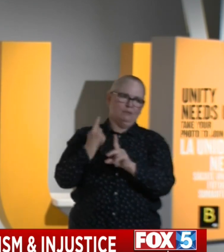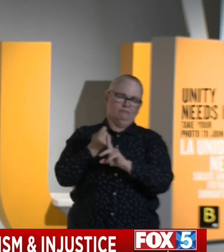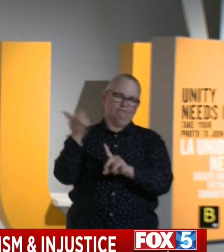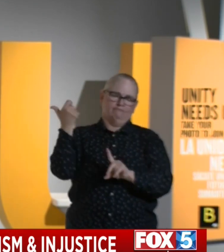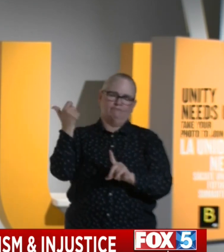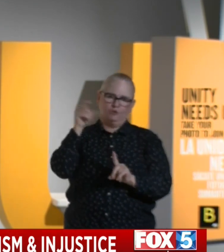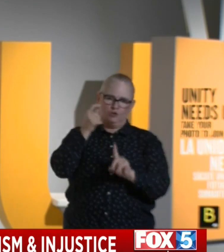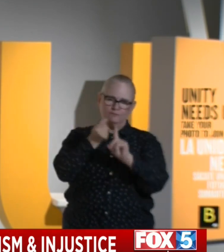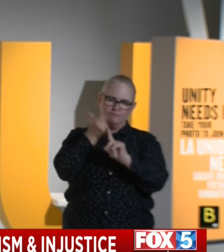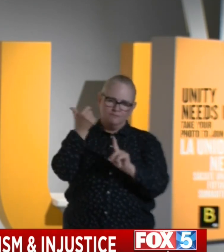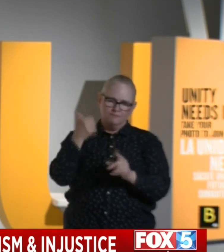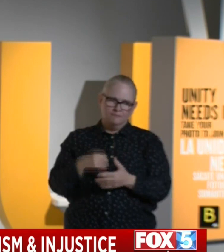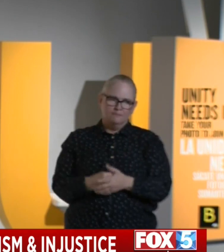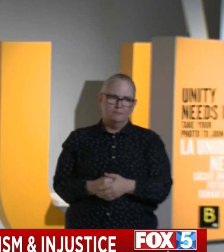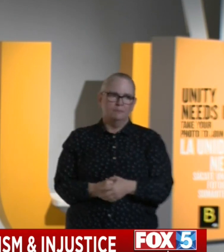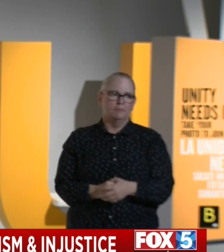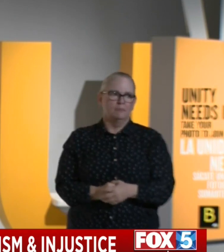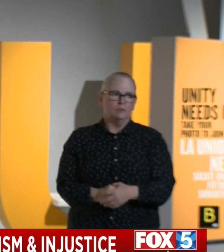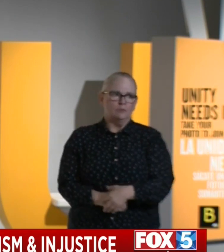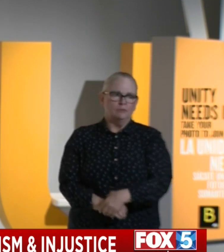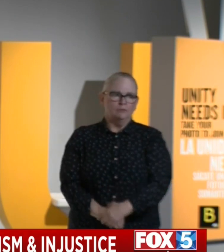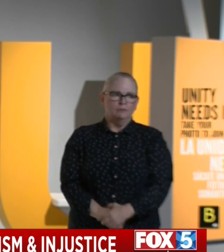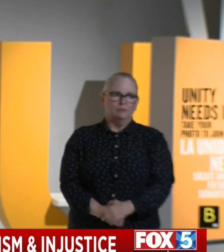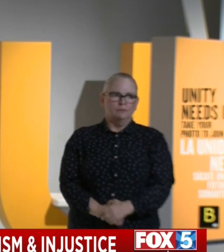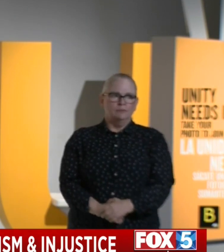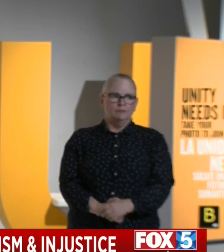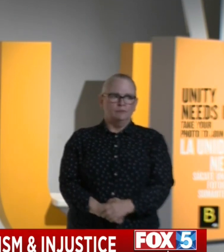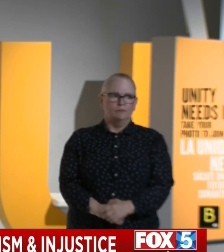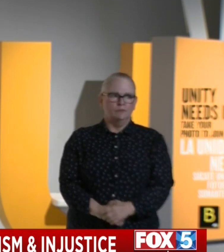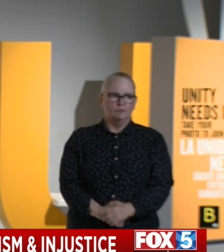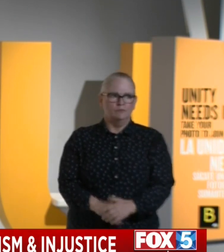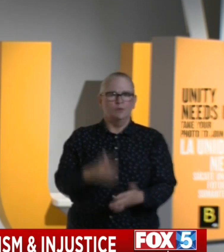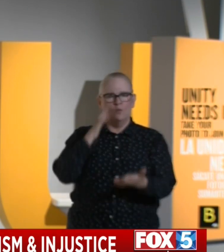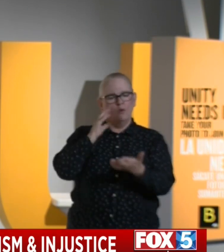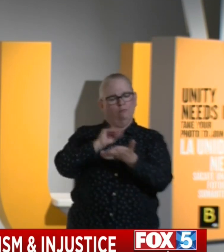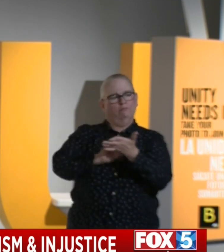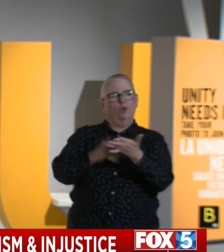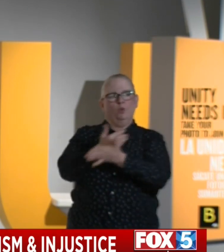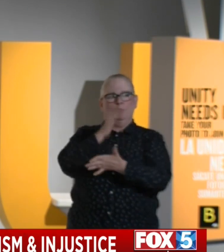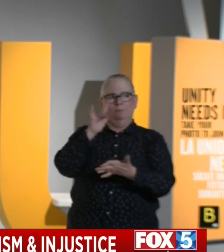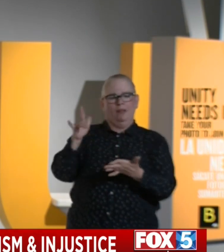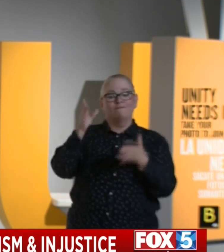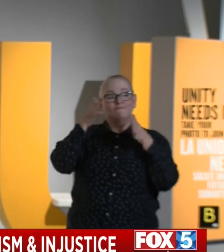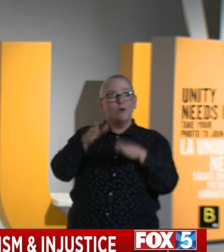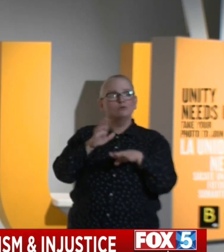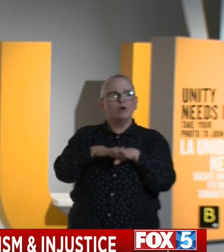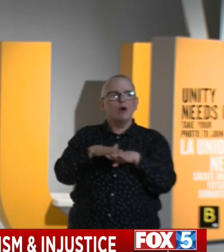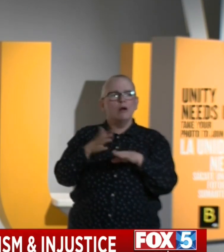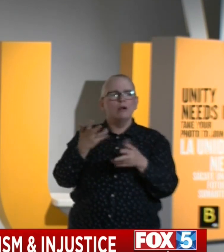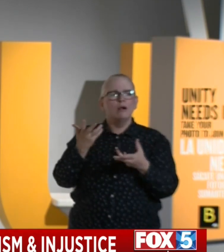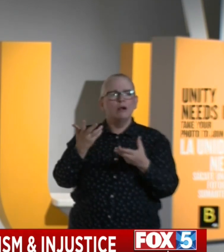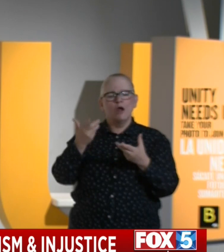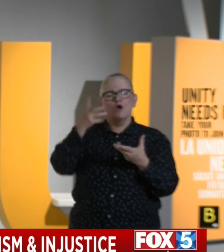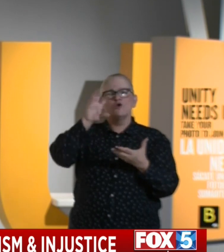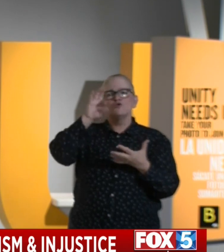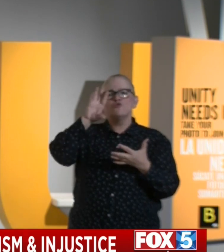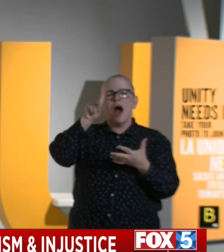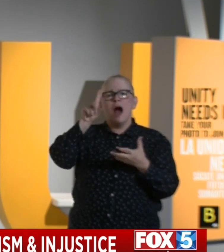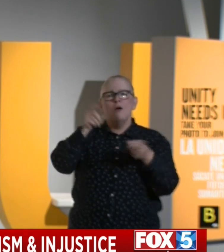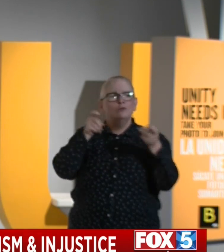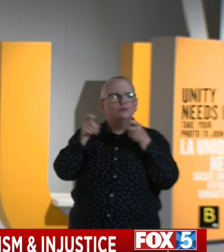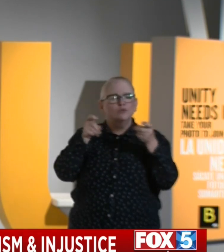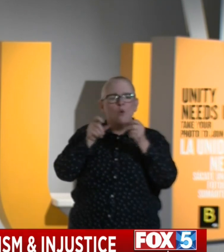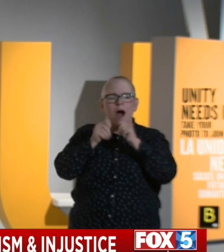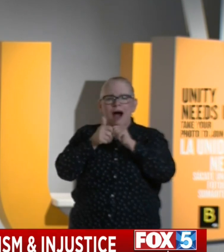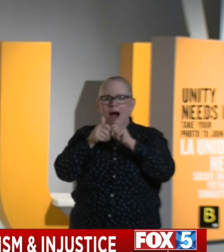urgency as well as we organize a new construct on how we focus on crowd control and help support support peaceful protesting